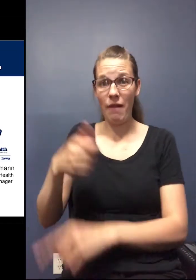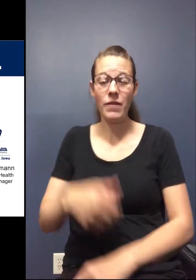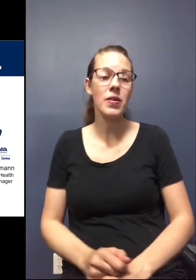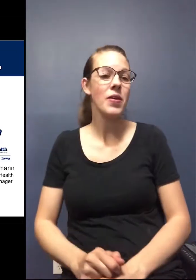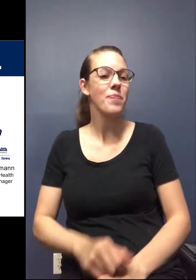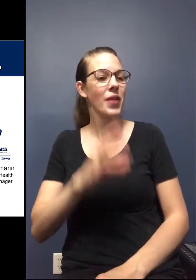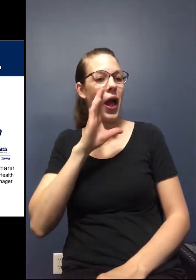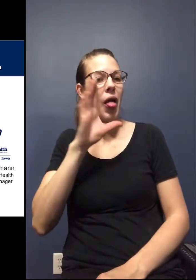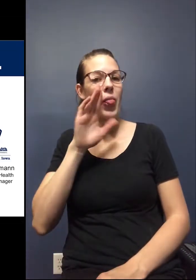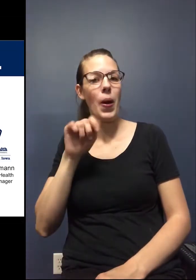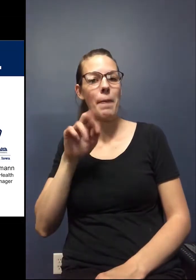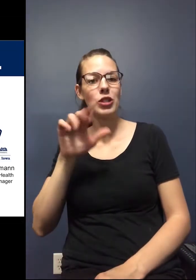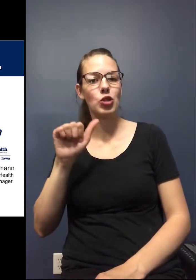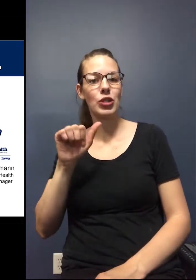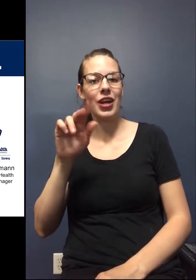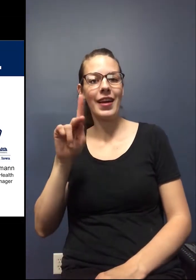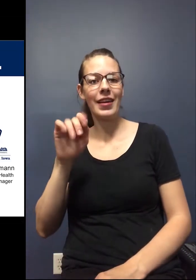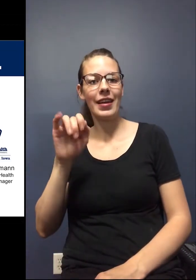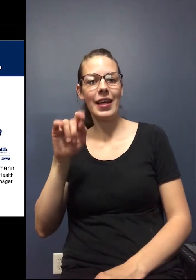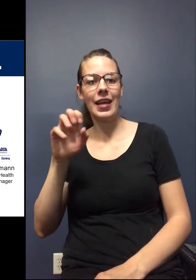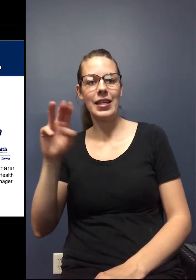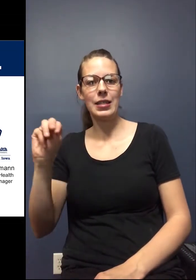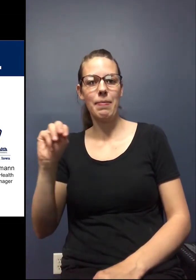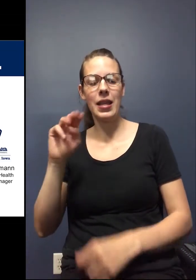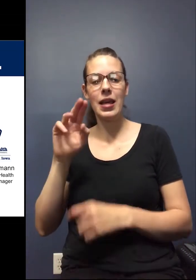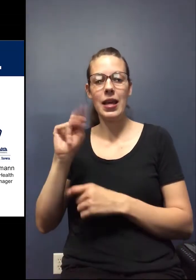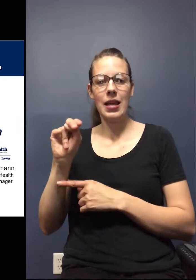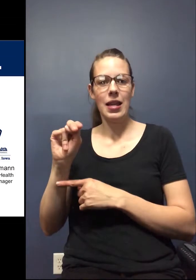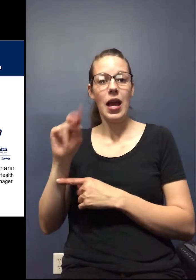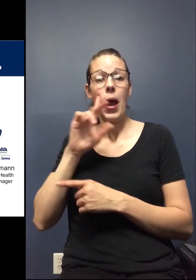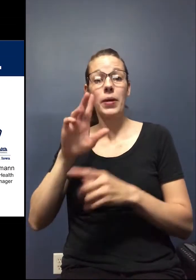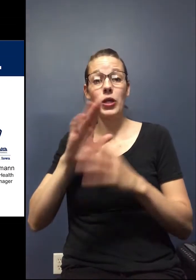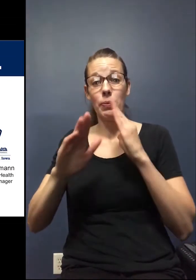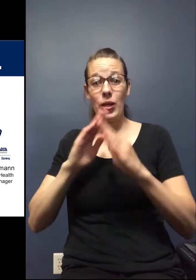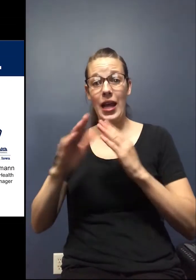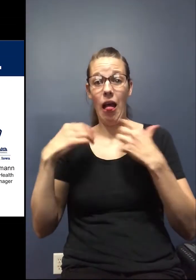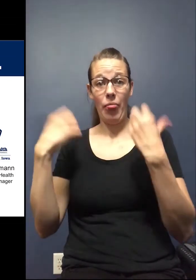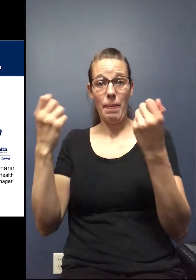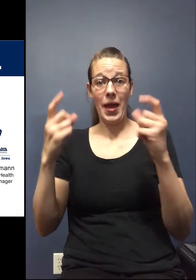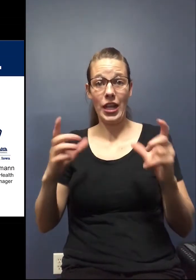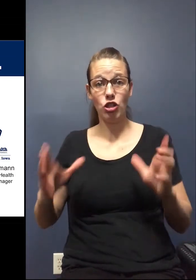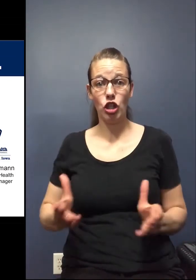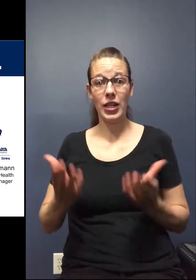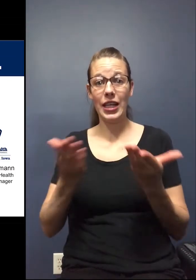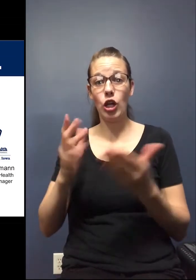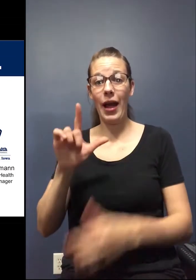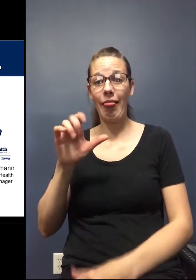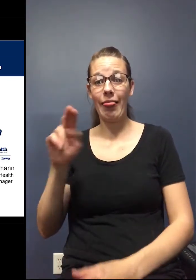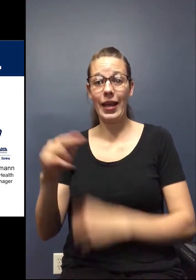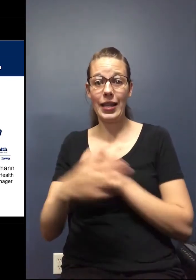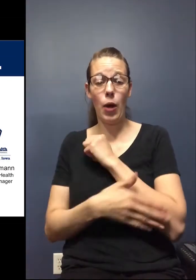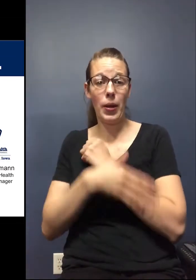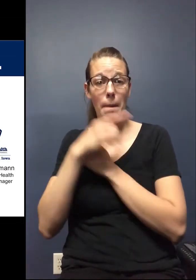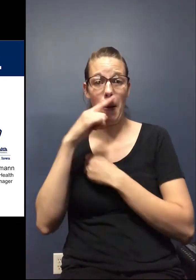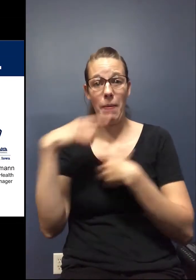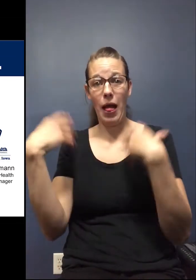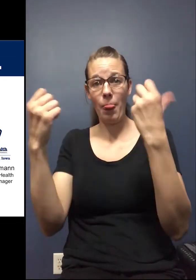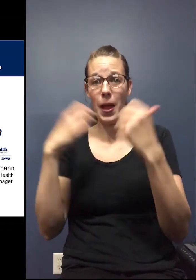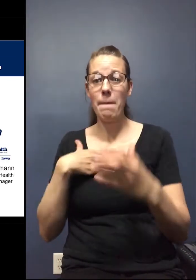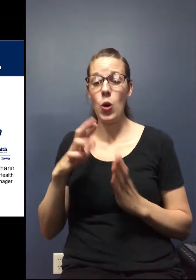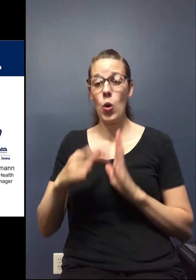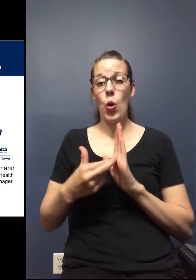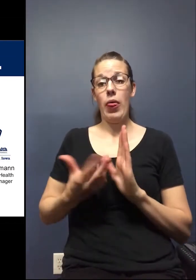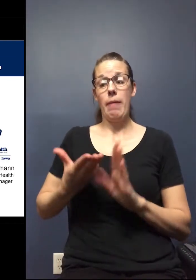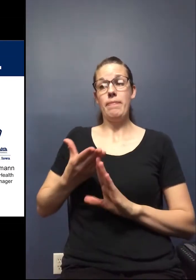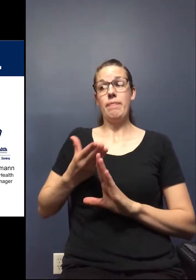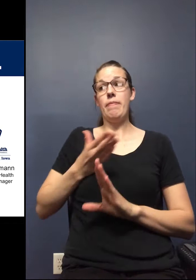Hi, I'm Trisha Kitzman. I am the community health manager here at Linn County Public Health. That was pretty much my role